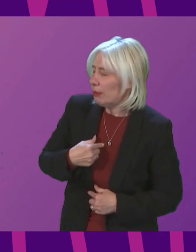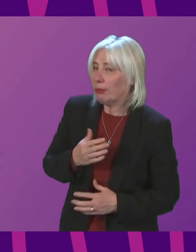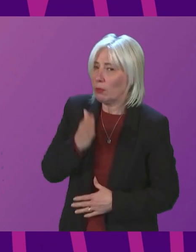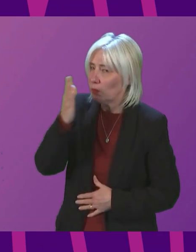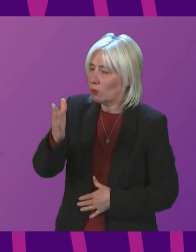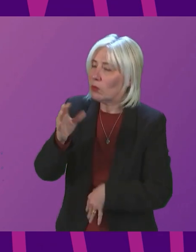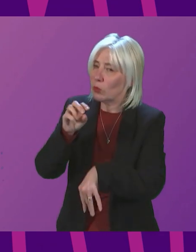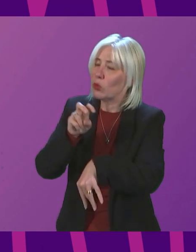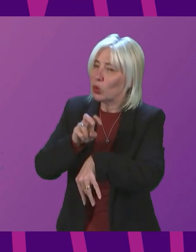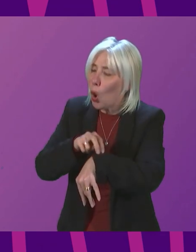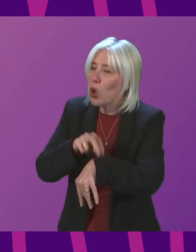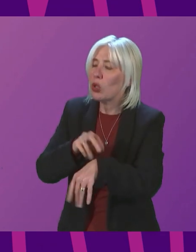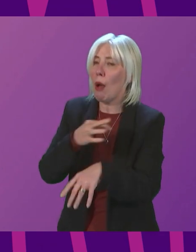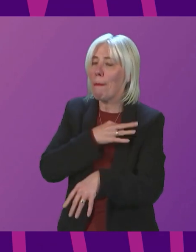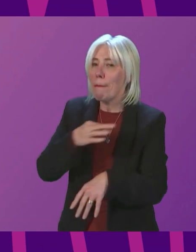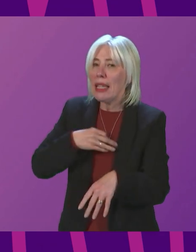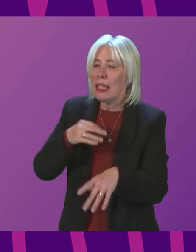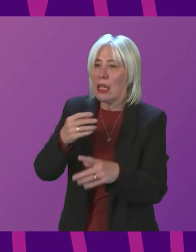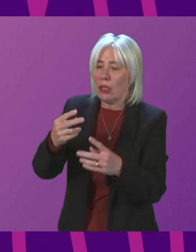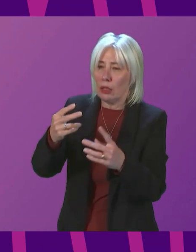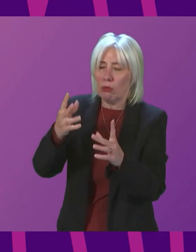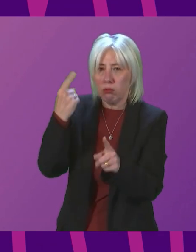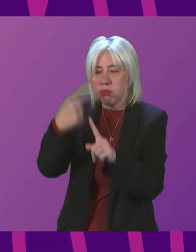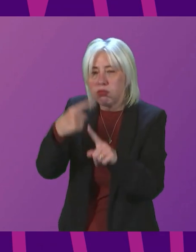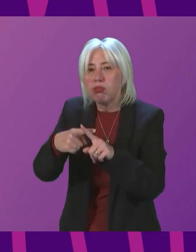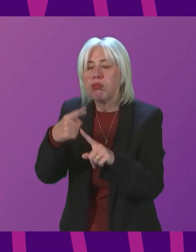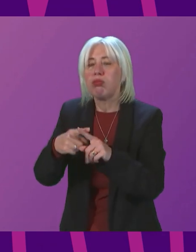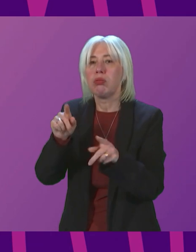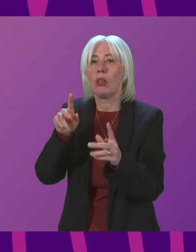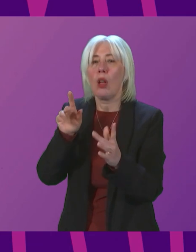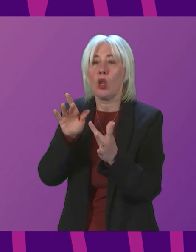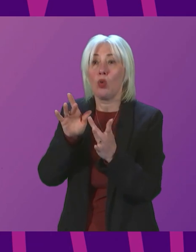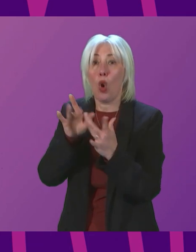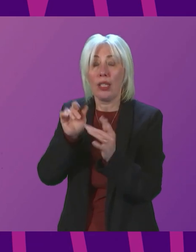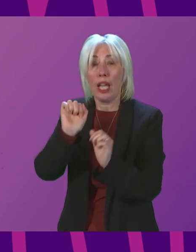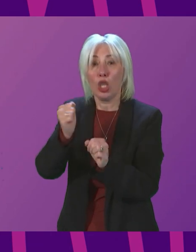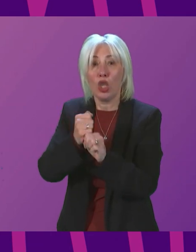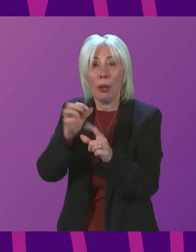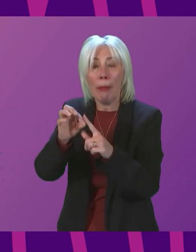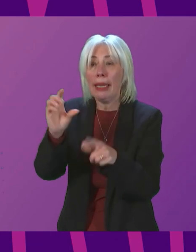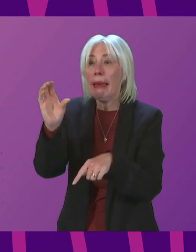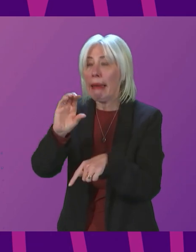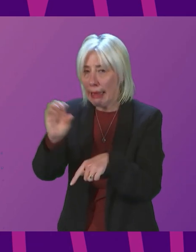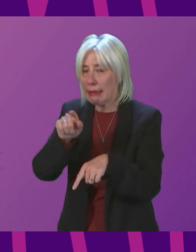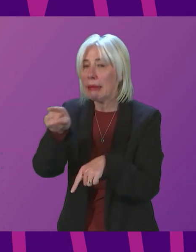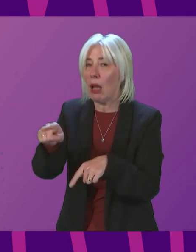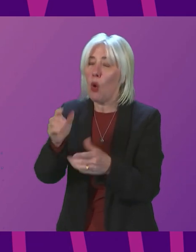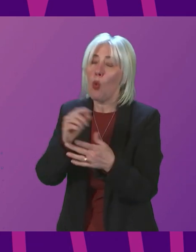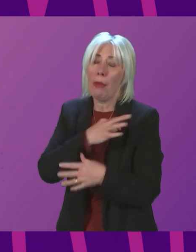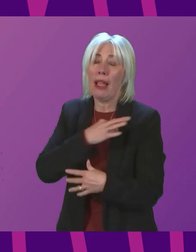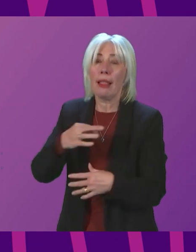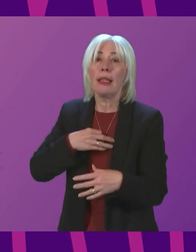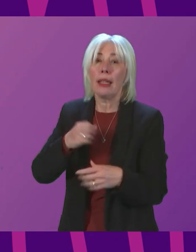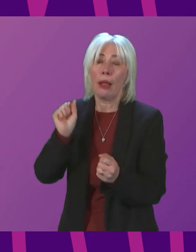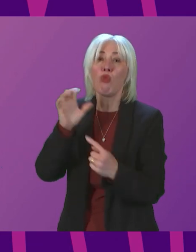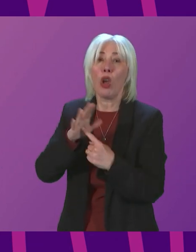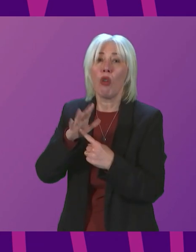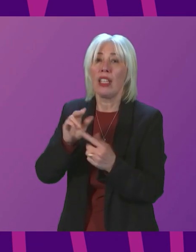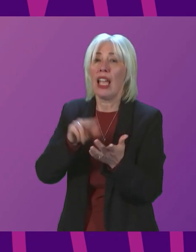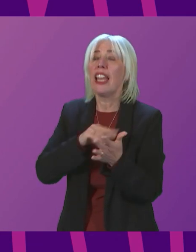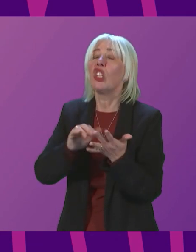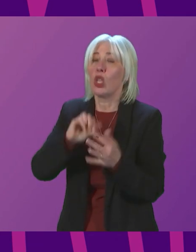urgently and to contact their GP cancer is and will continue to be a clinical priority in the National Health Service.